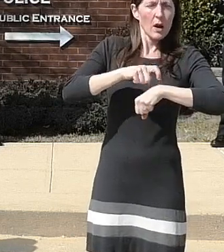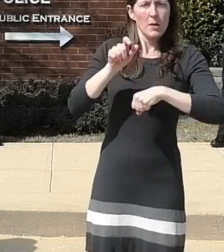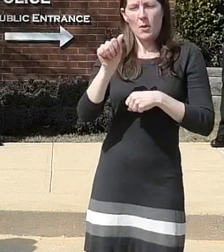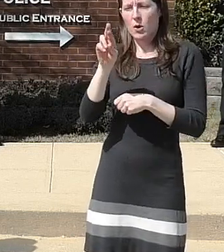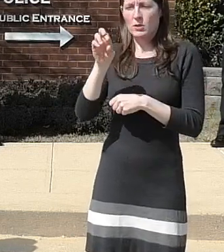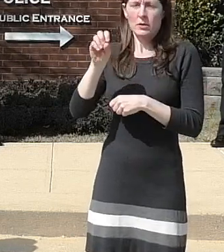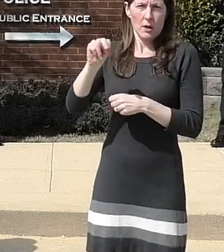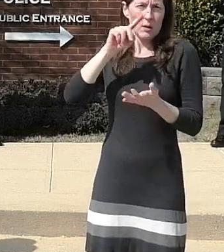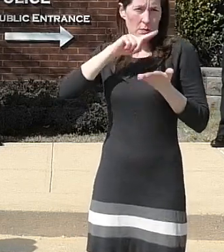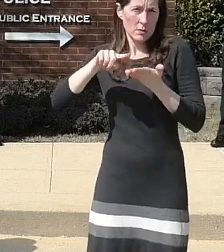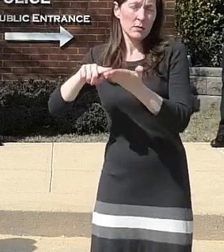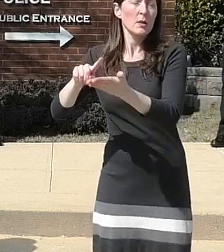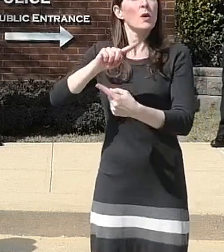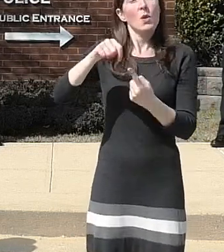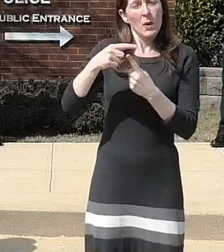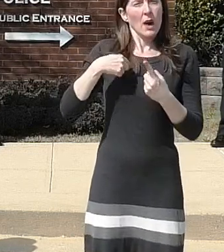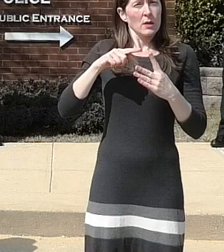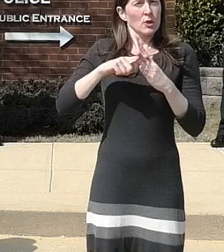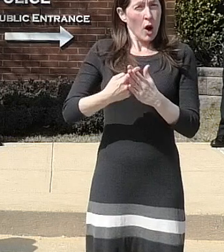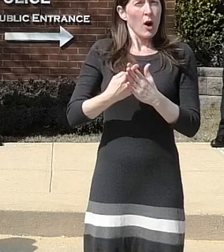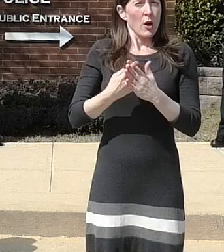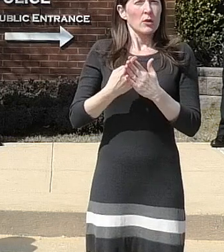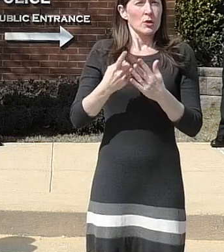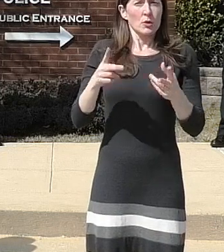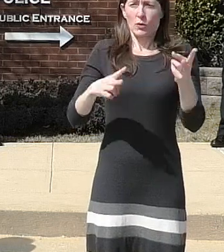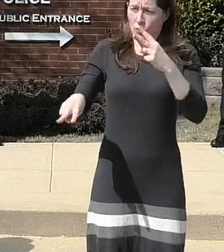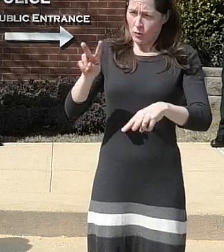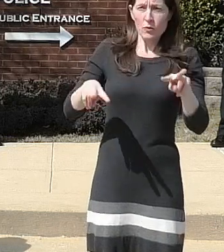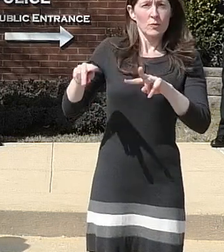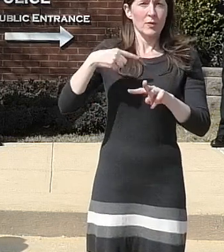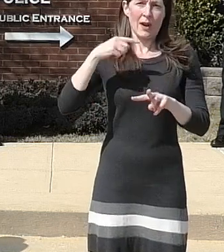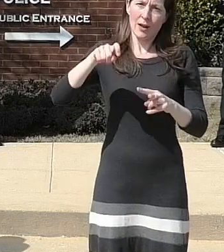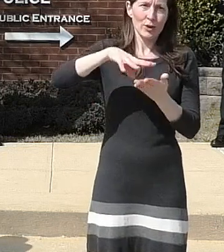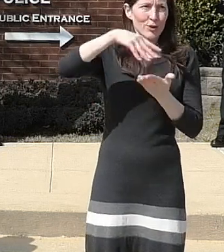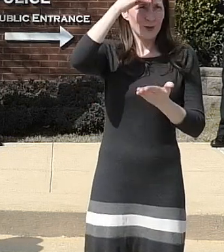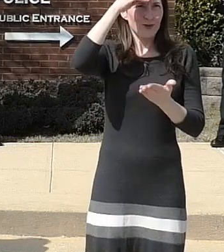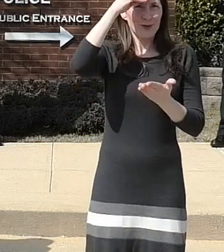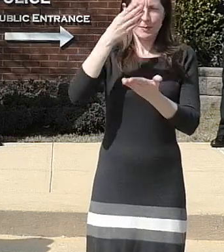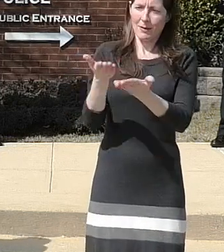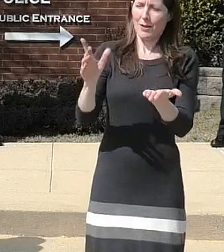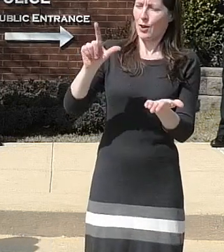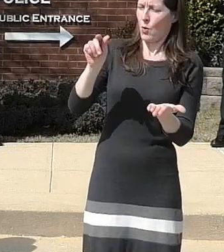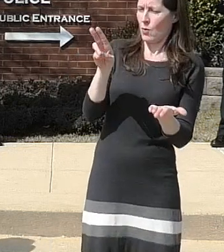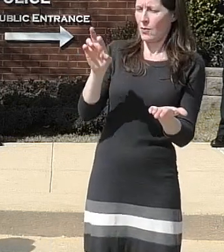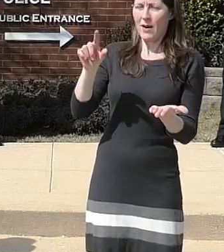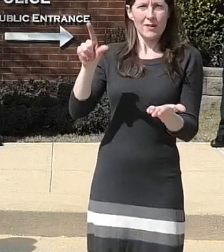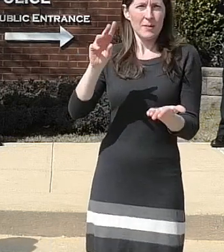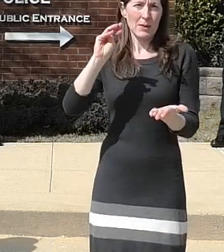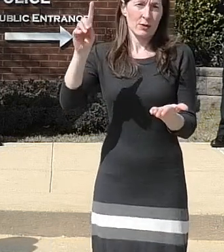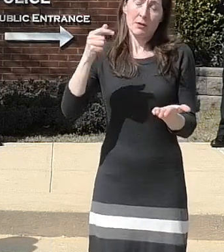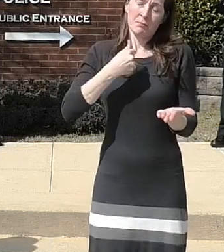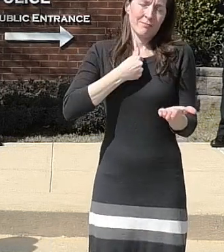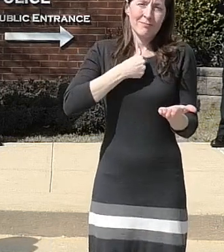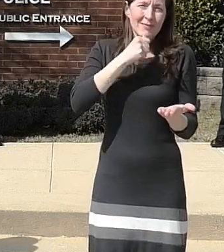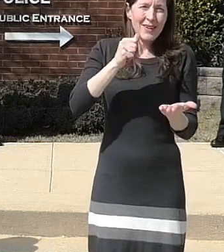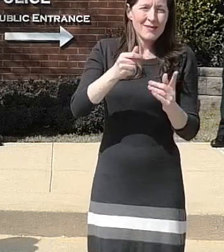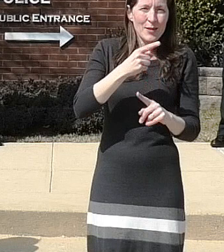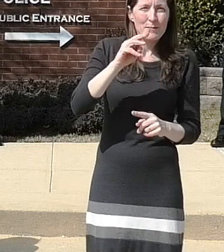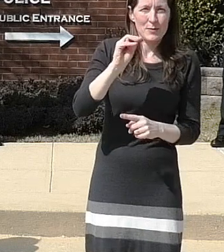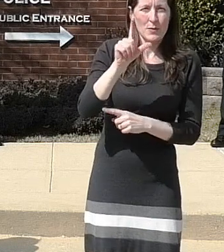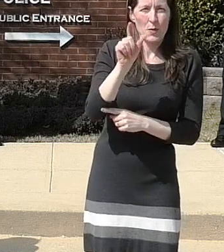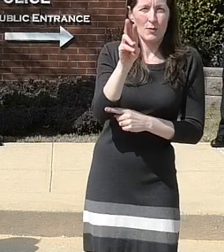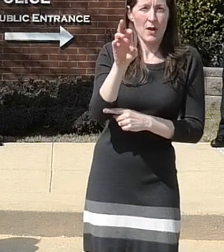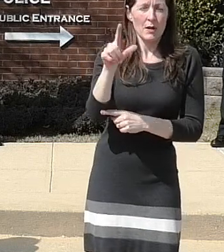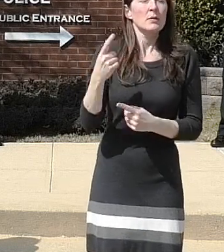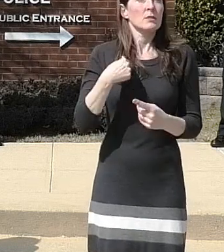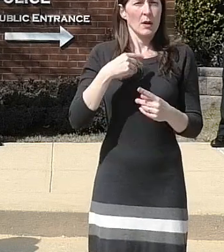investigation i had to learn a lot about laurel maryland as i'm not from there and as i began my investigation i learned